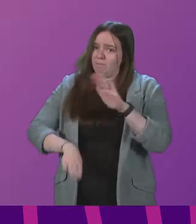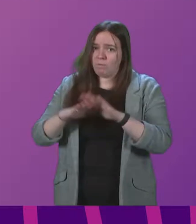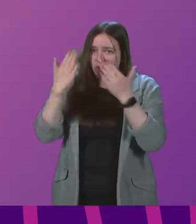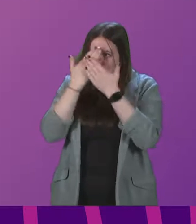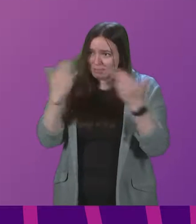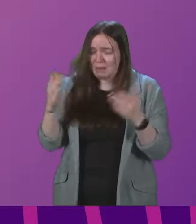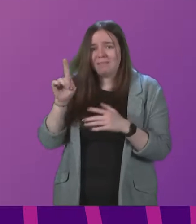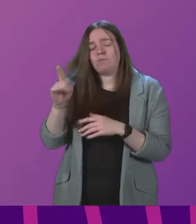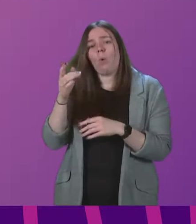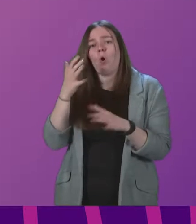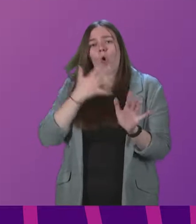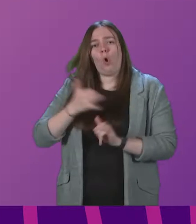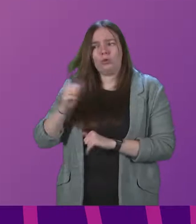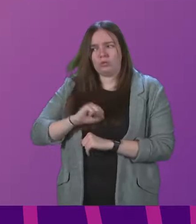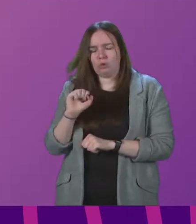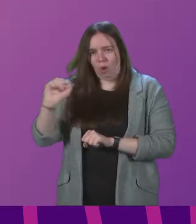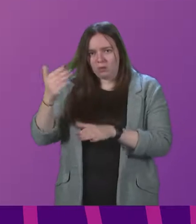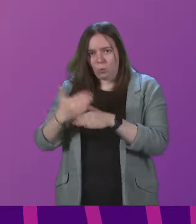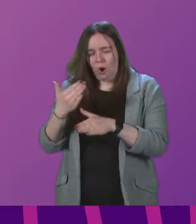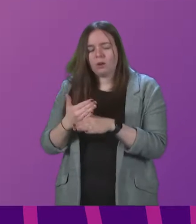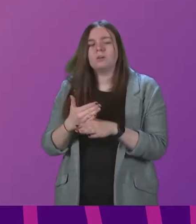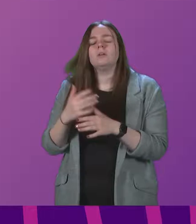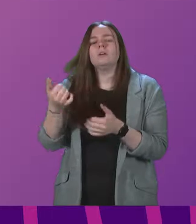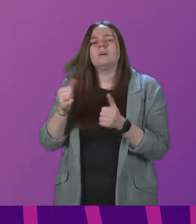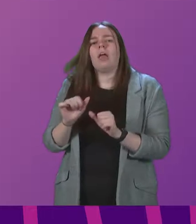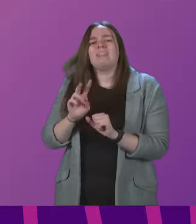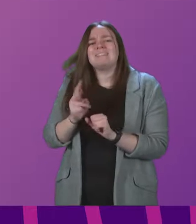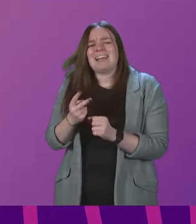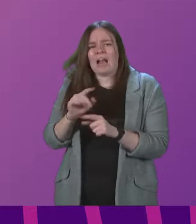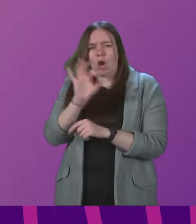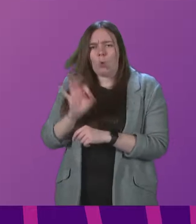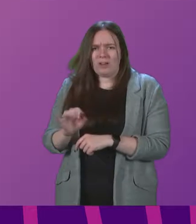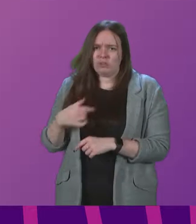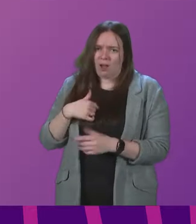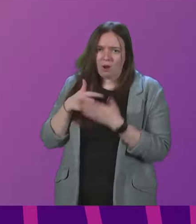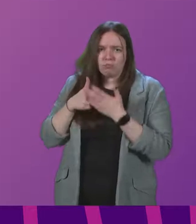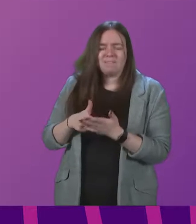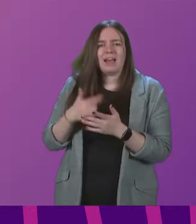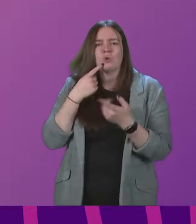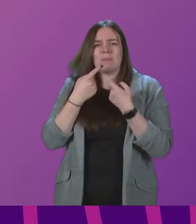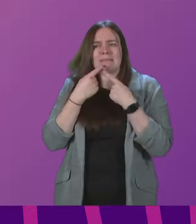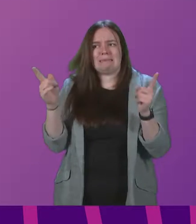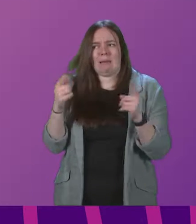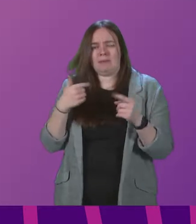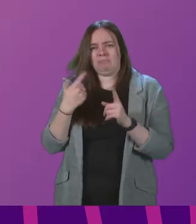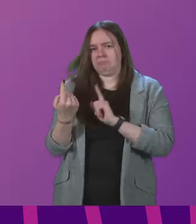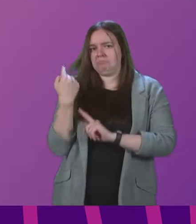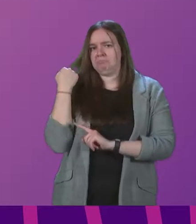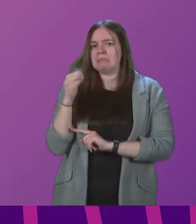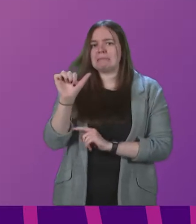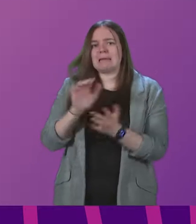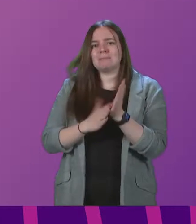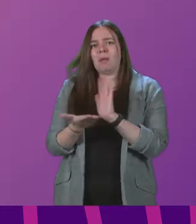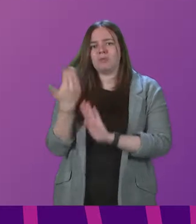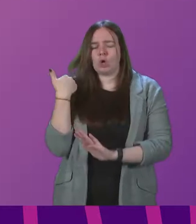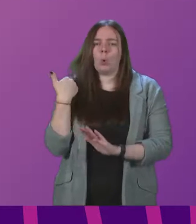the work that Auditor-Scotland carries out. In regards to the second question, I would refer him to the statement I gave to Parliament six months ago on